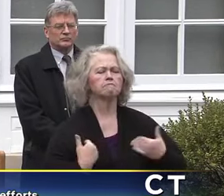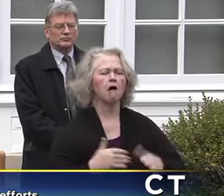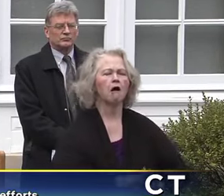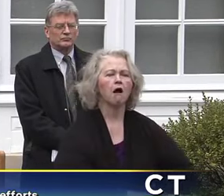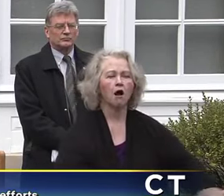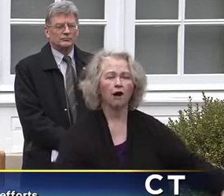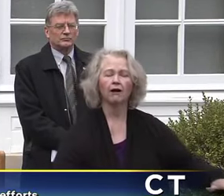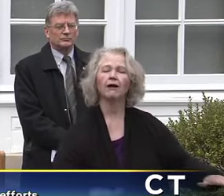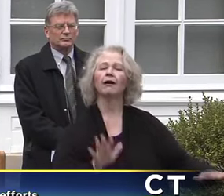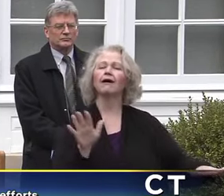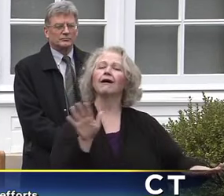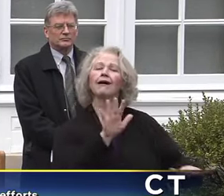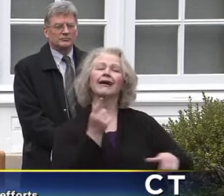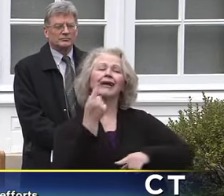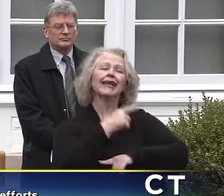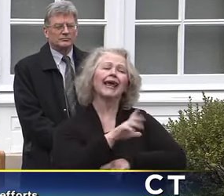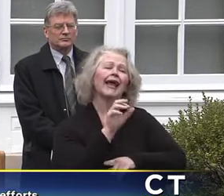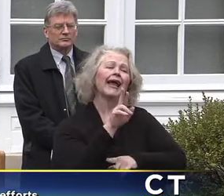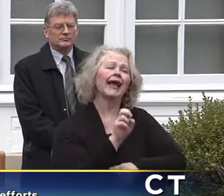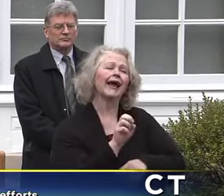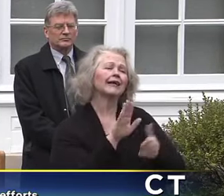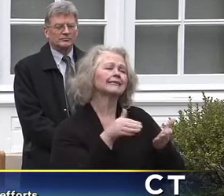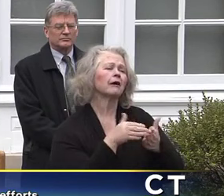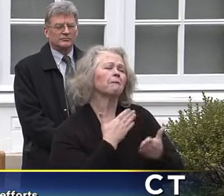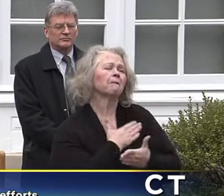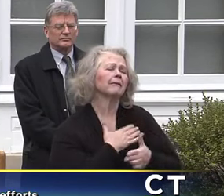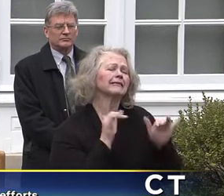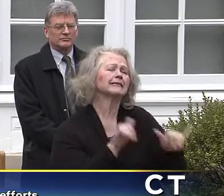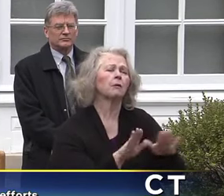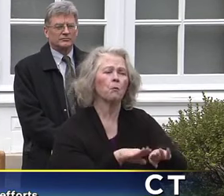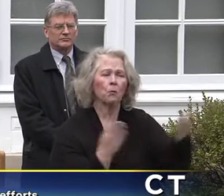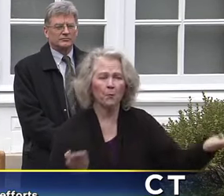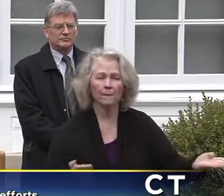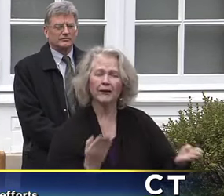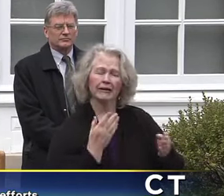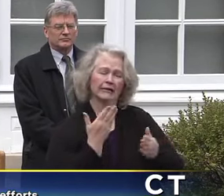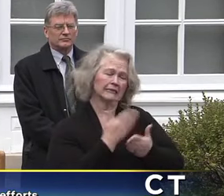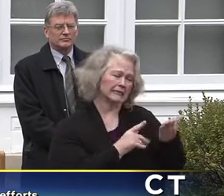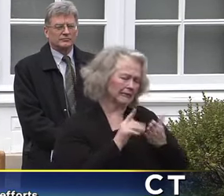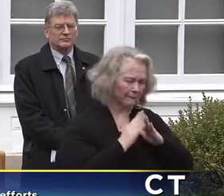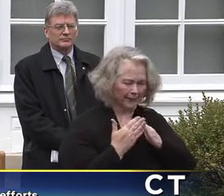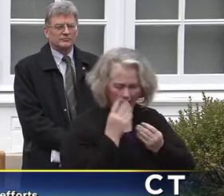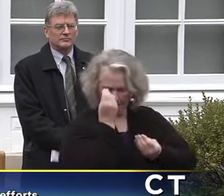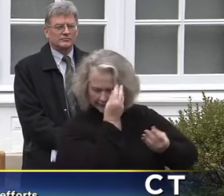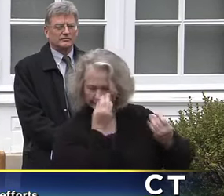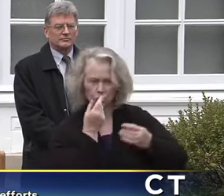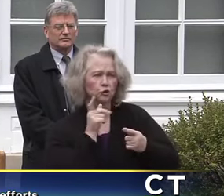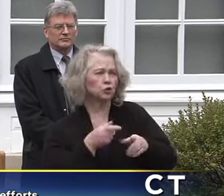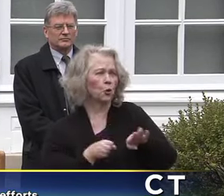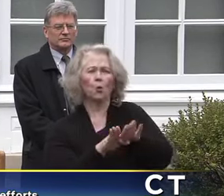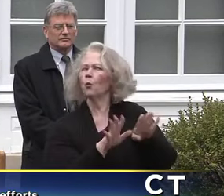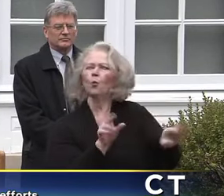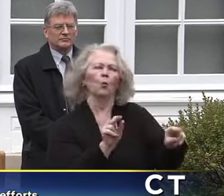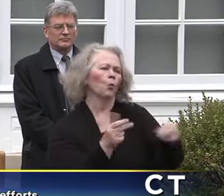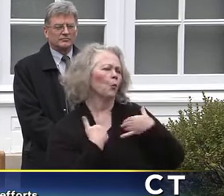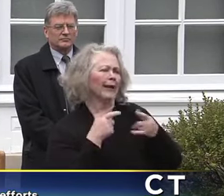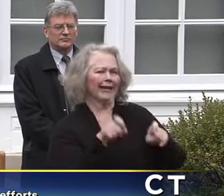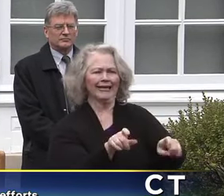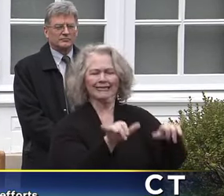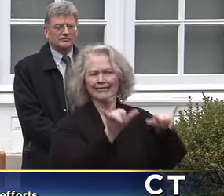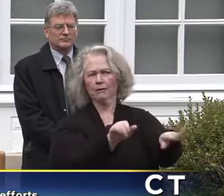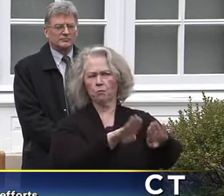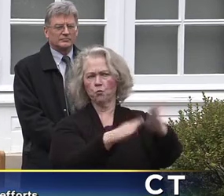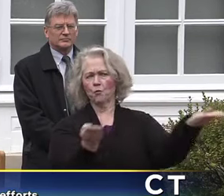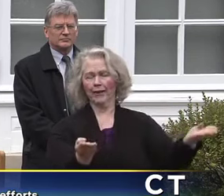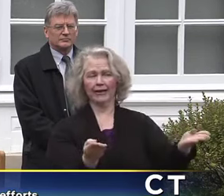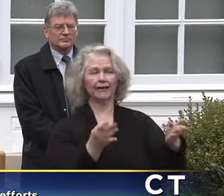daycare centers open. I know there are a lot of municipalities that are thinking otherwise right now. We need you. Their health